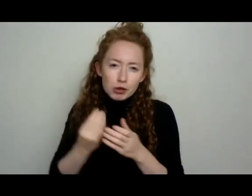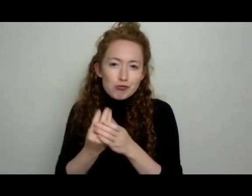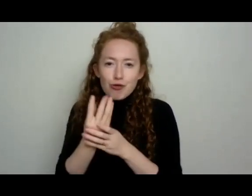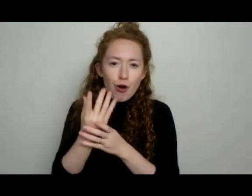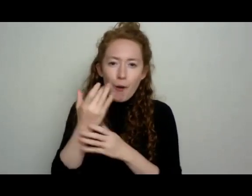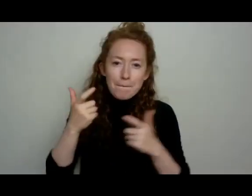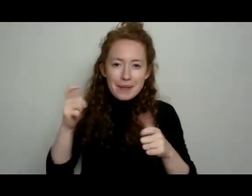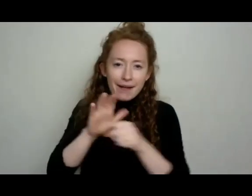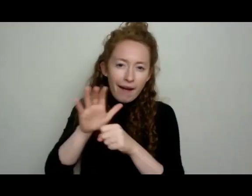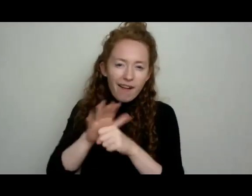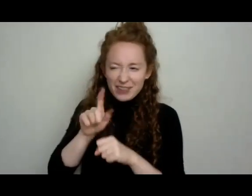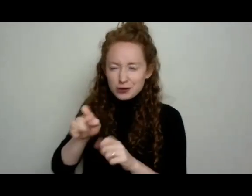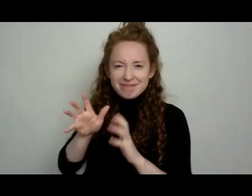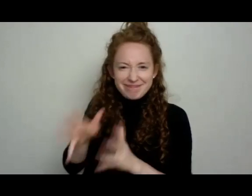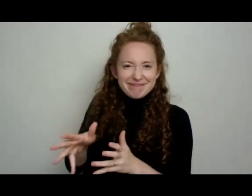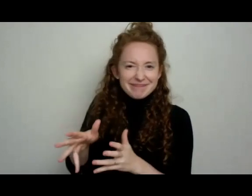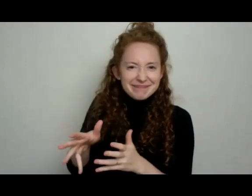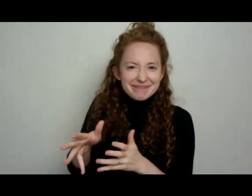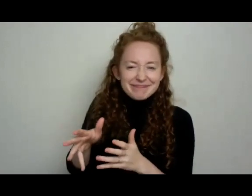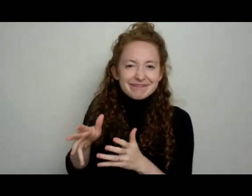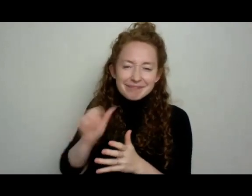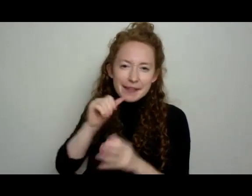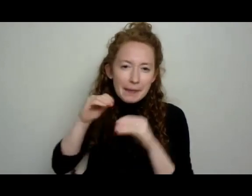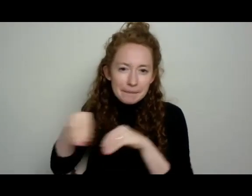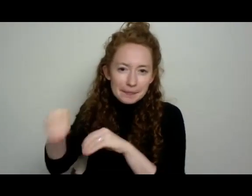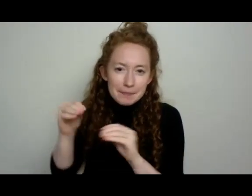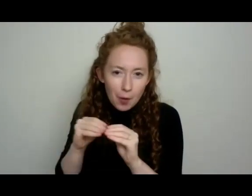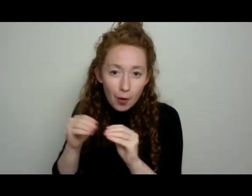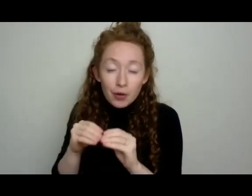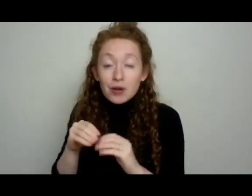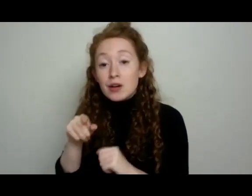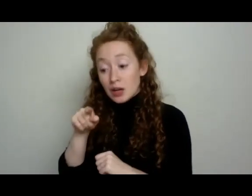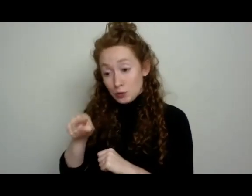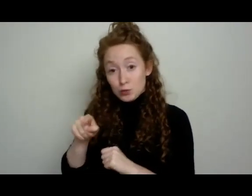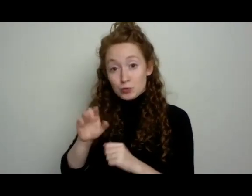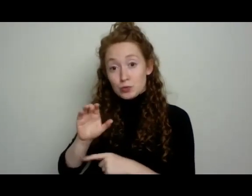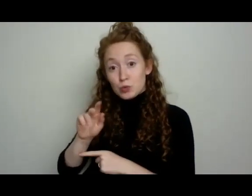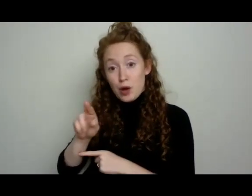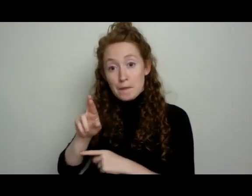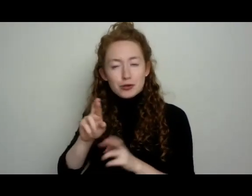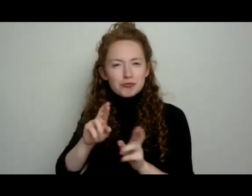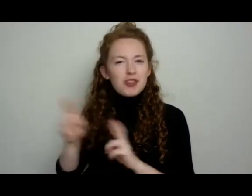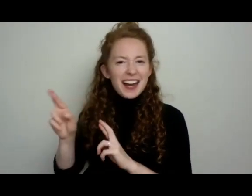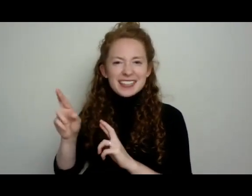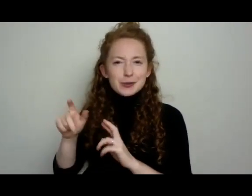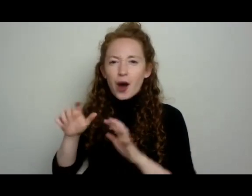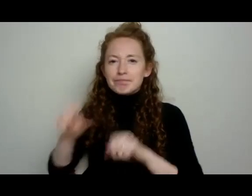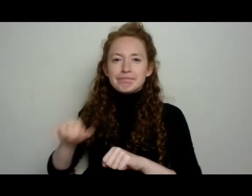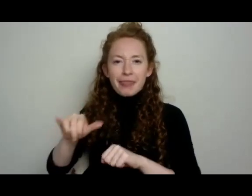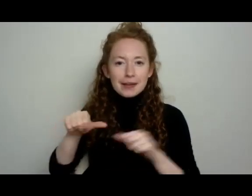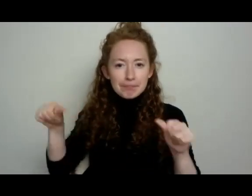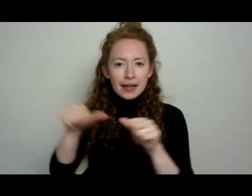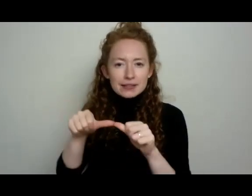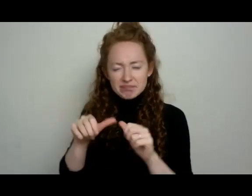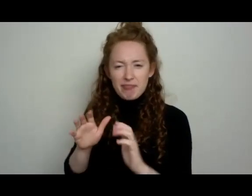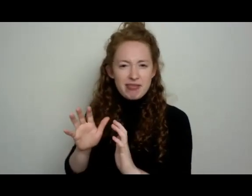And as soon, and then as soon as the cucumber is really ready to be taking up that space, let it and